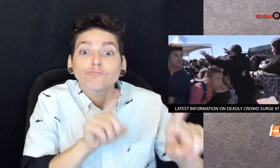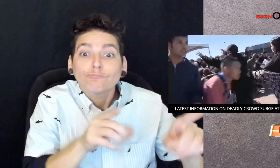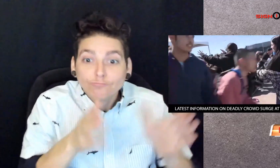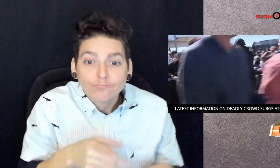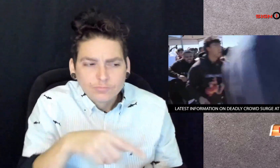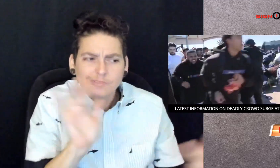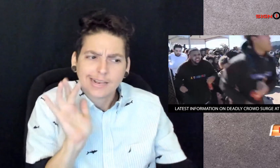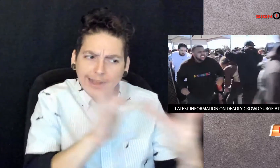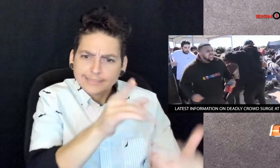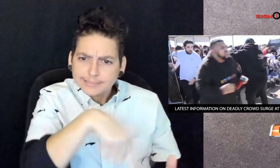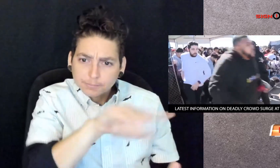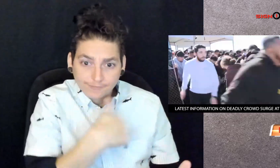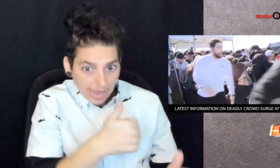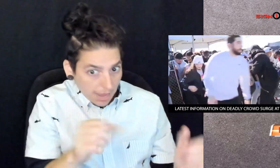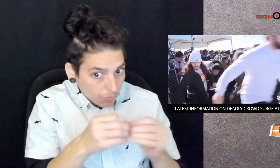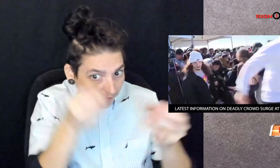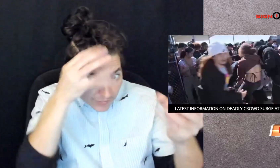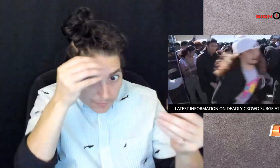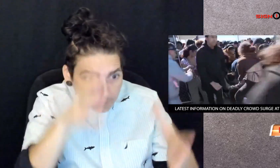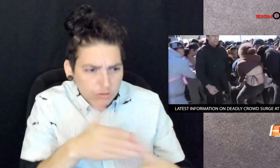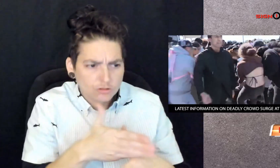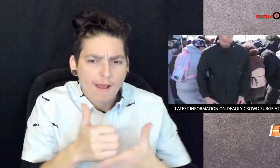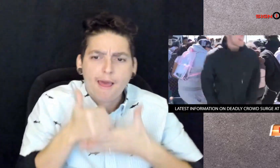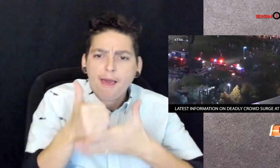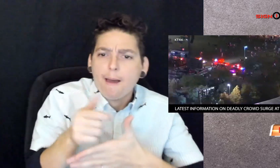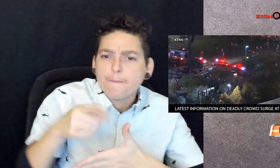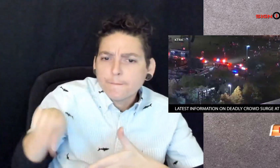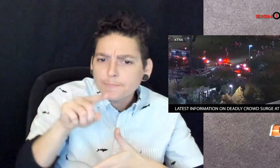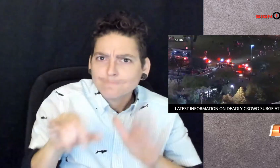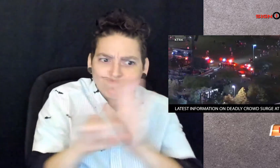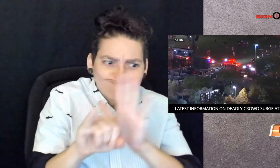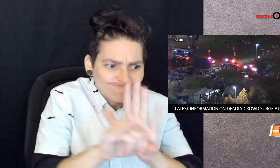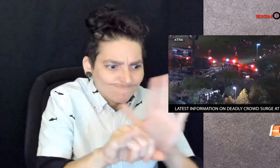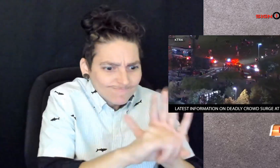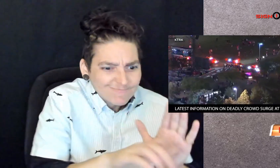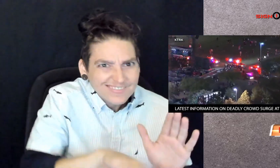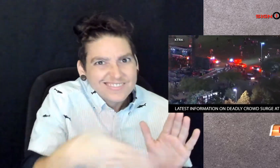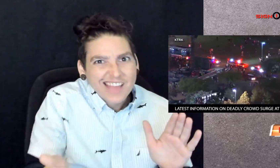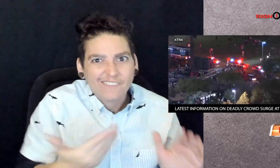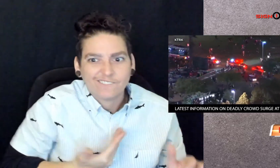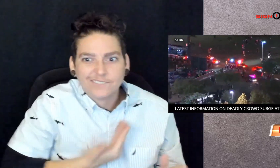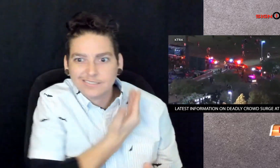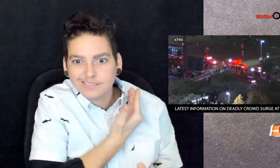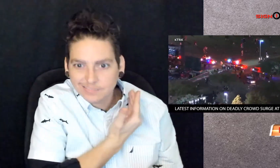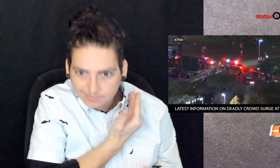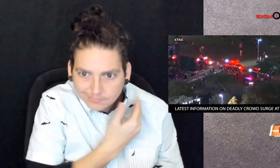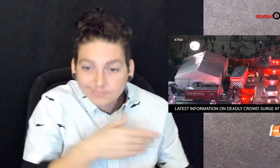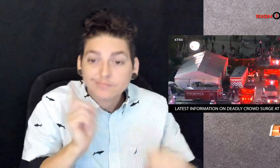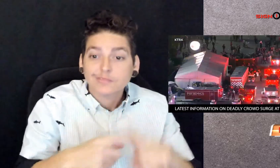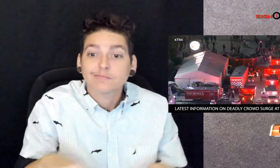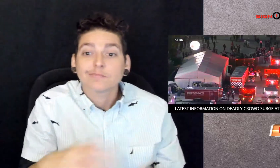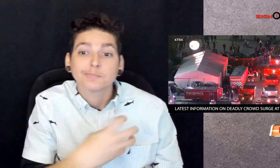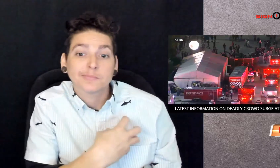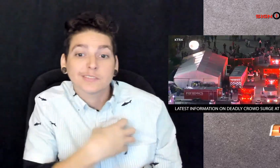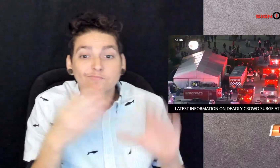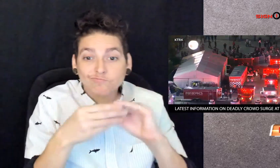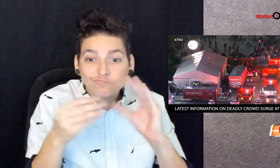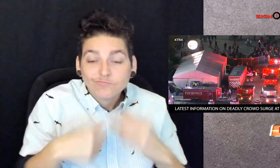Investigators are urging concert goers to contact them if they have information to share to help them identify some of the deceased